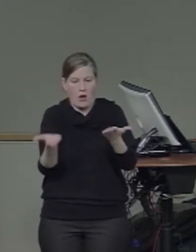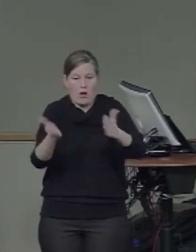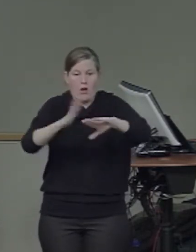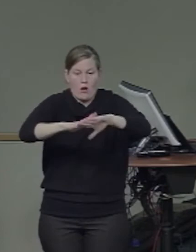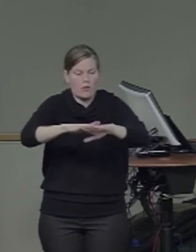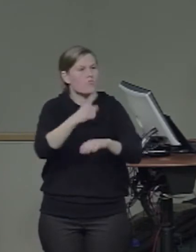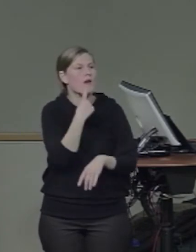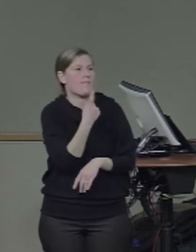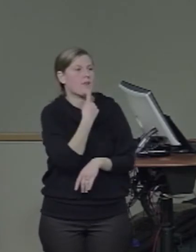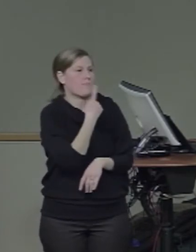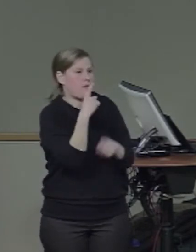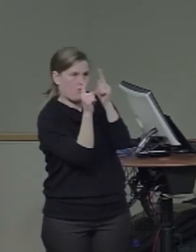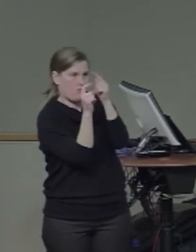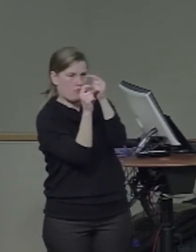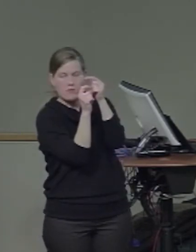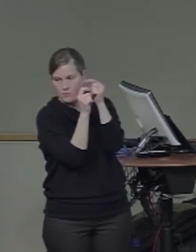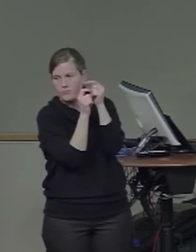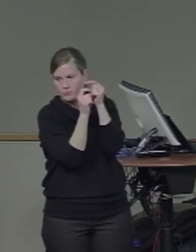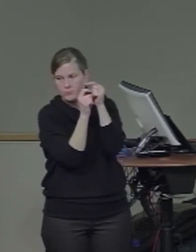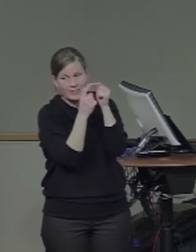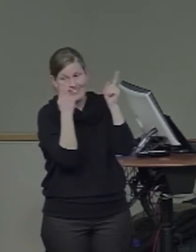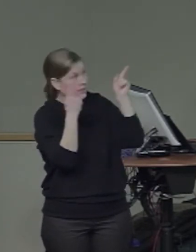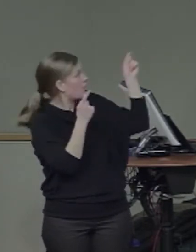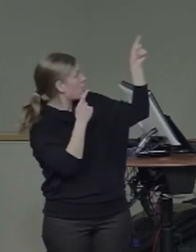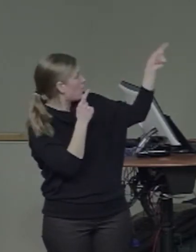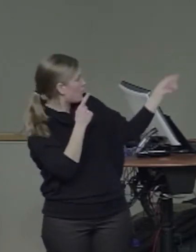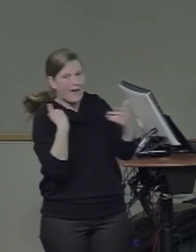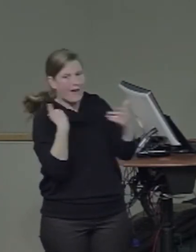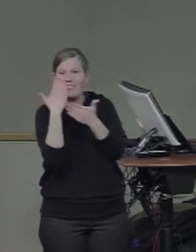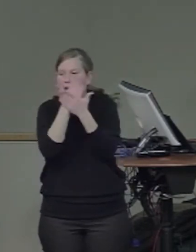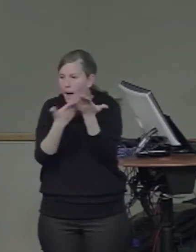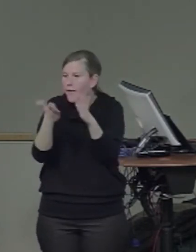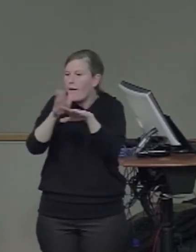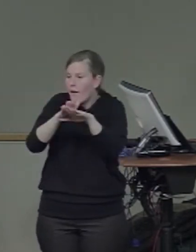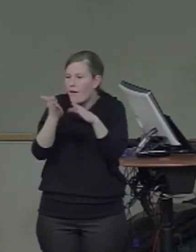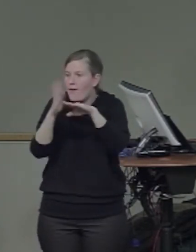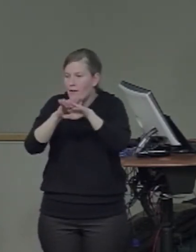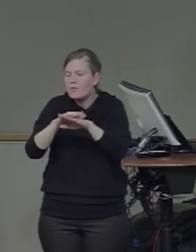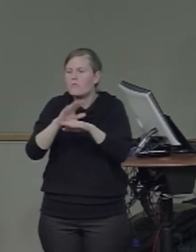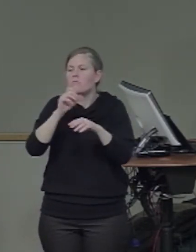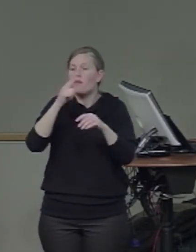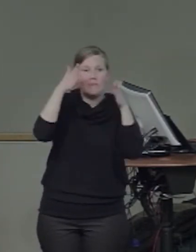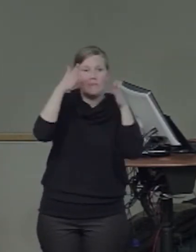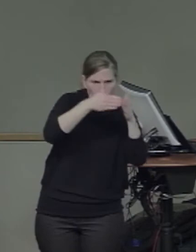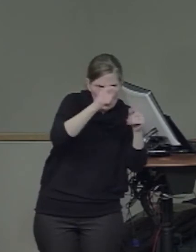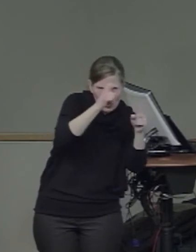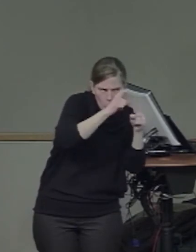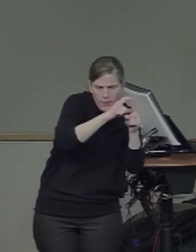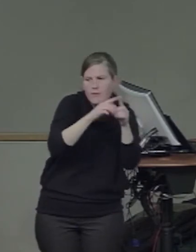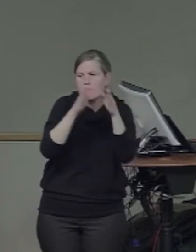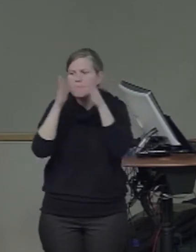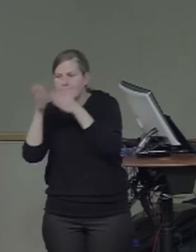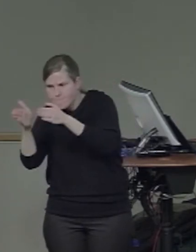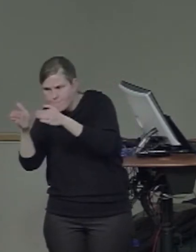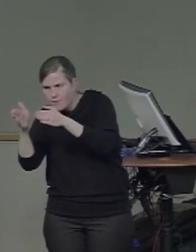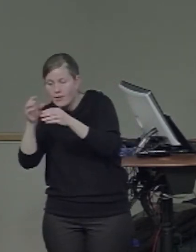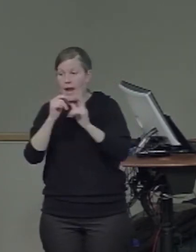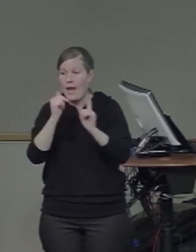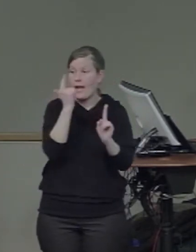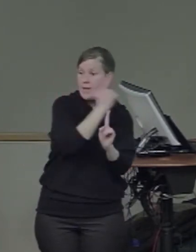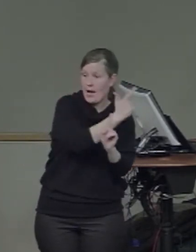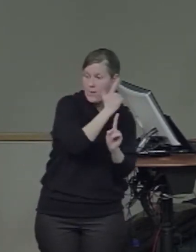Yes, there are regions, there are voxels that are just doing words, but in the left hemisphere there are also ones doing faces,